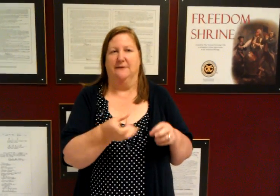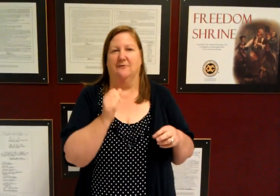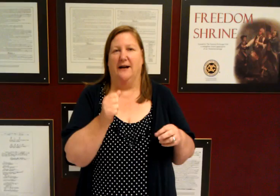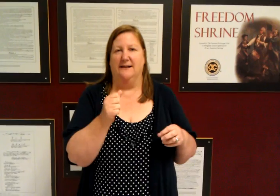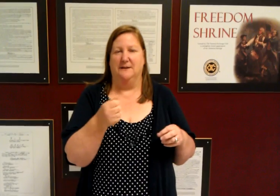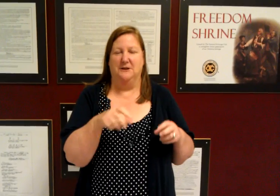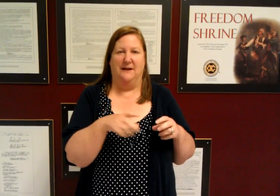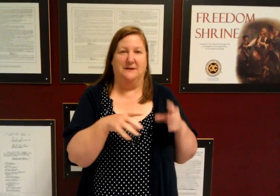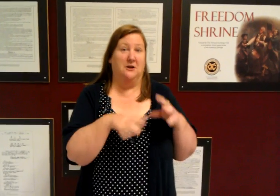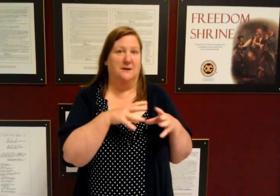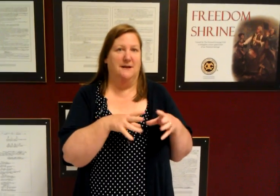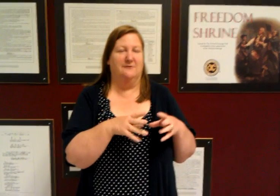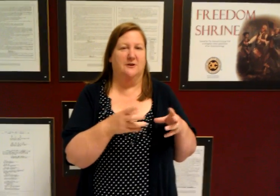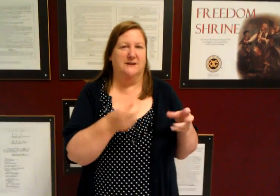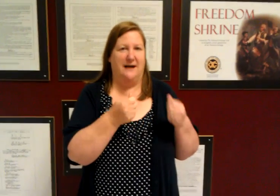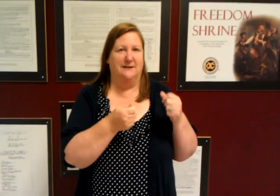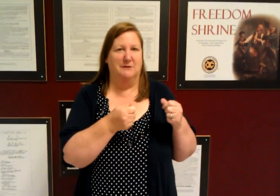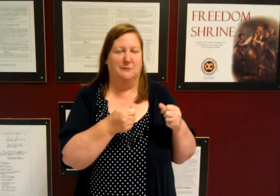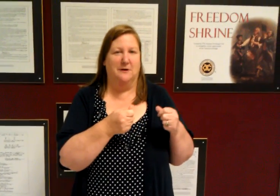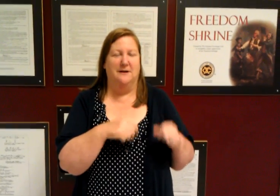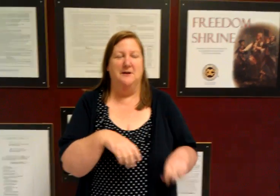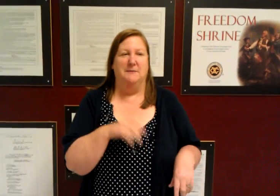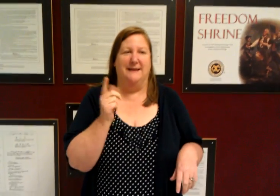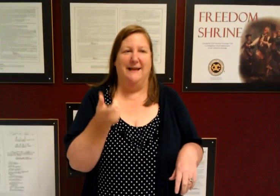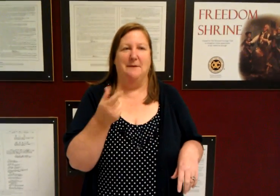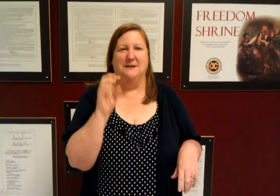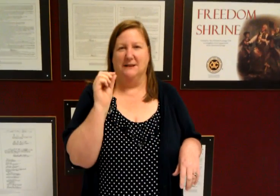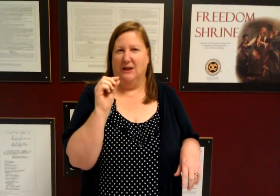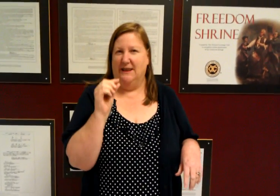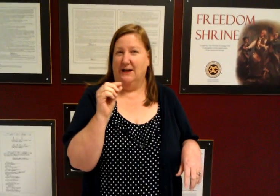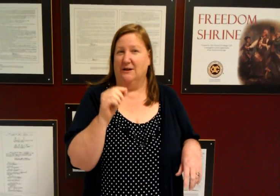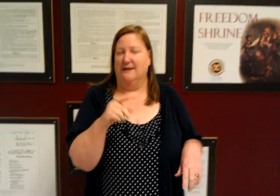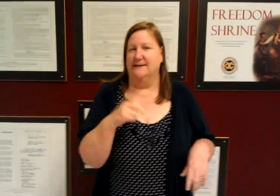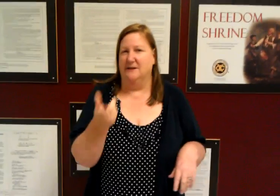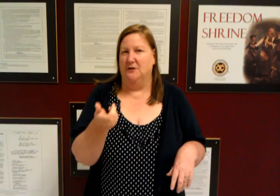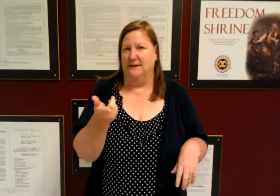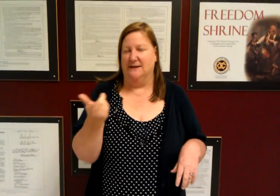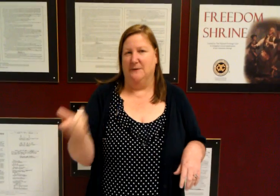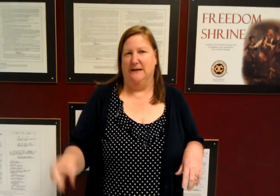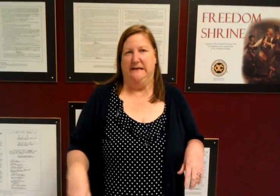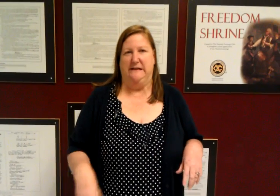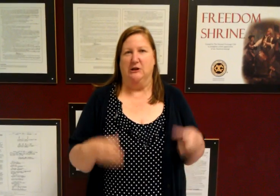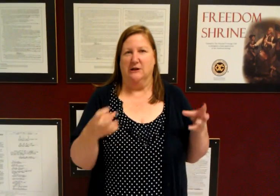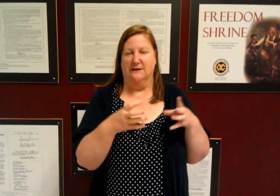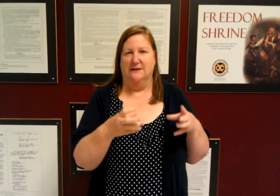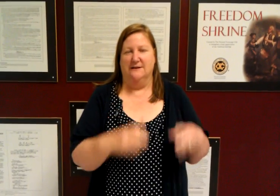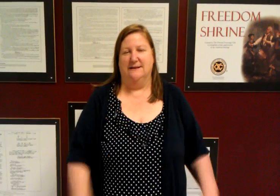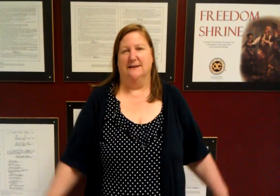of fries I mean you have to cook the meat first kind of before but the cabbage is a little thicker and so it's a little bit easier to